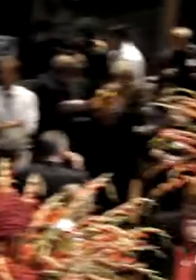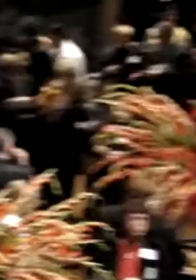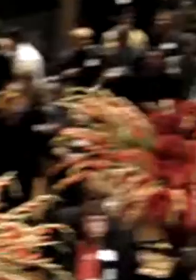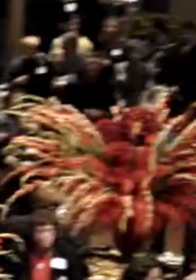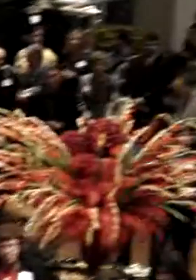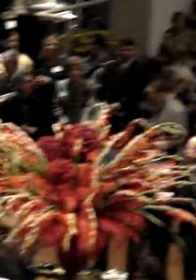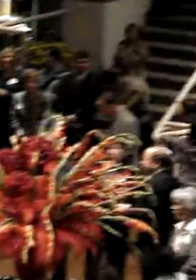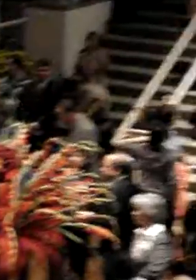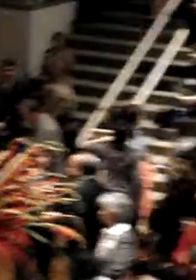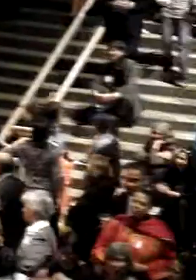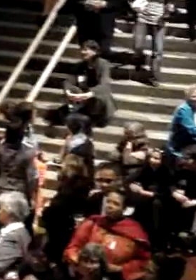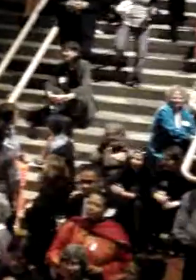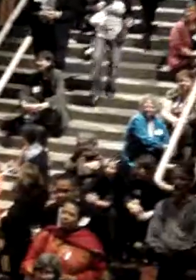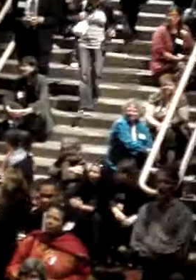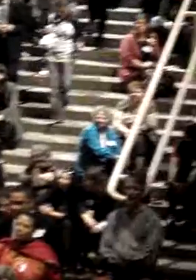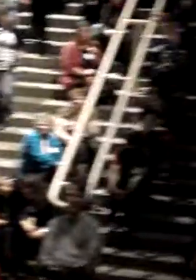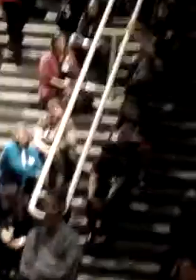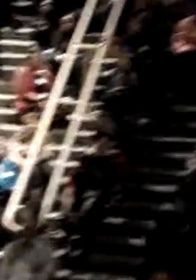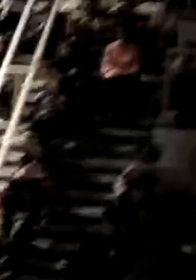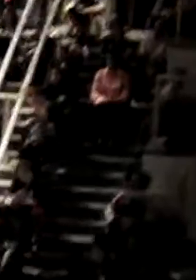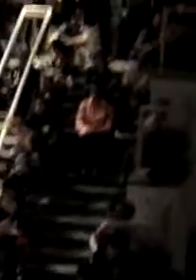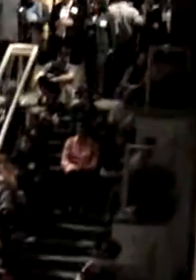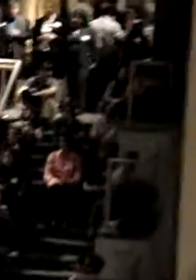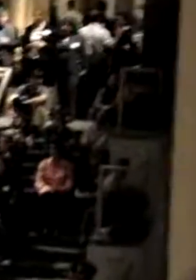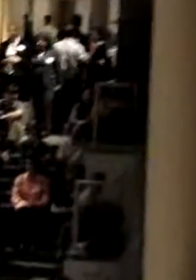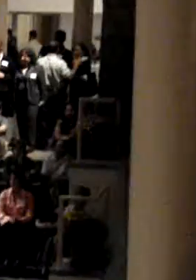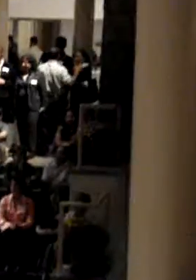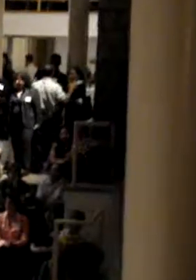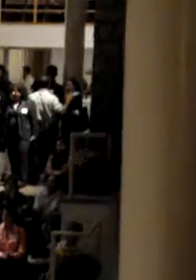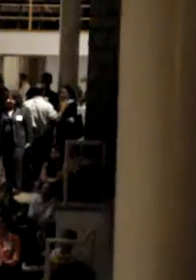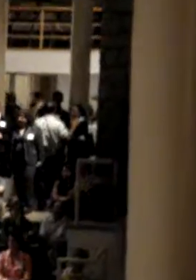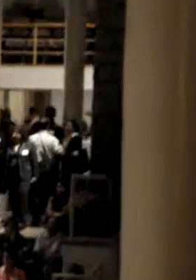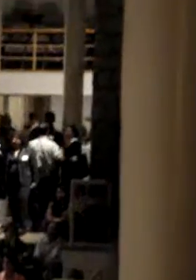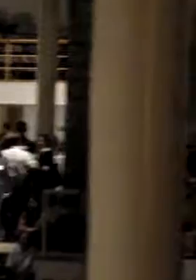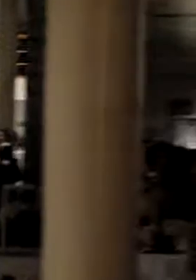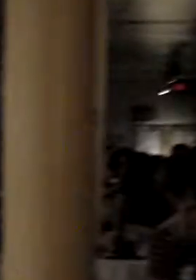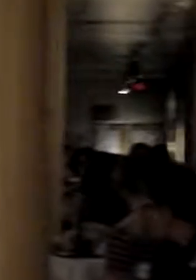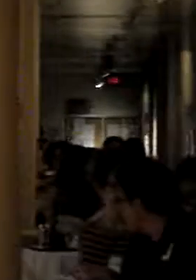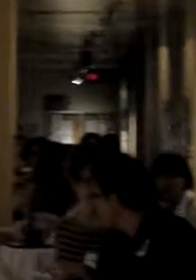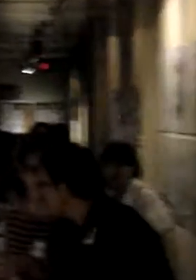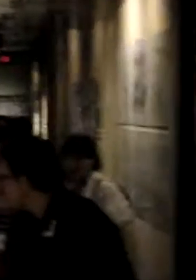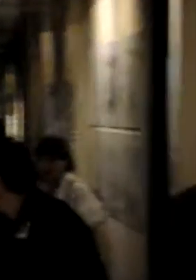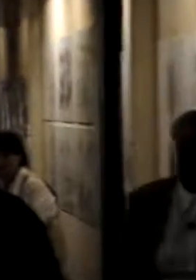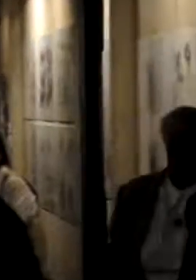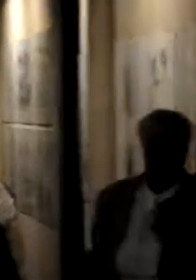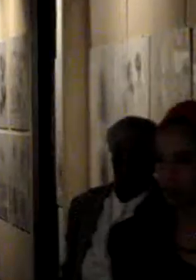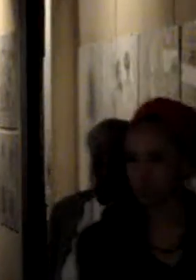The people with the greatest vision. The people who have the most